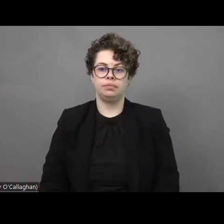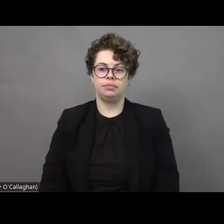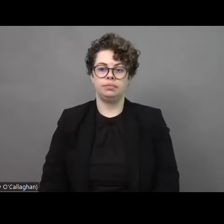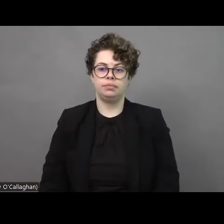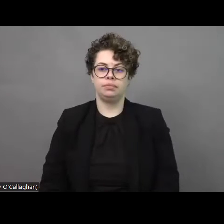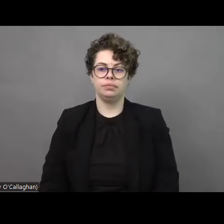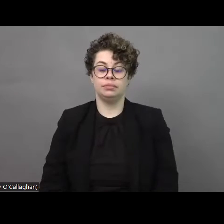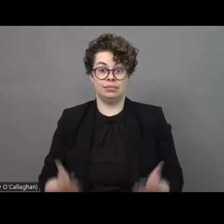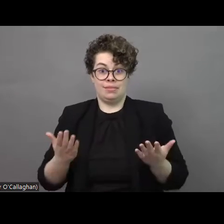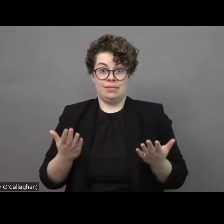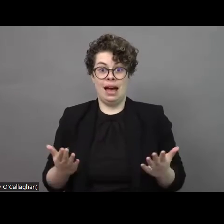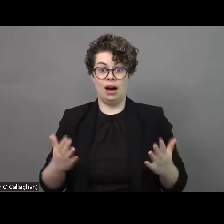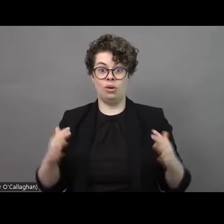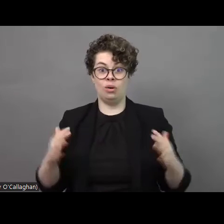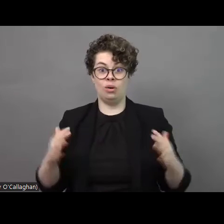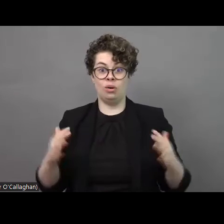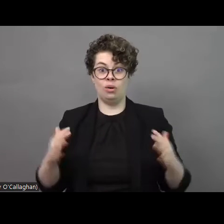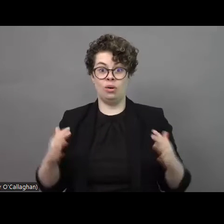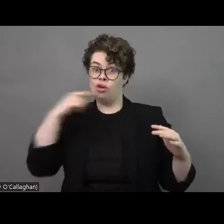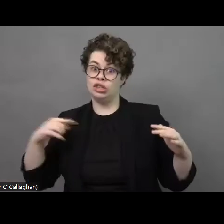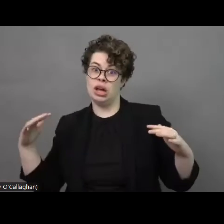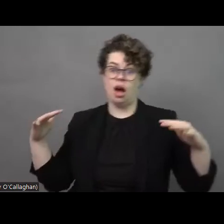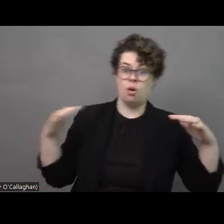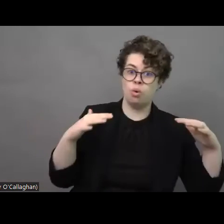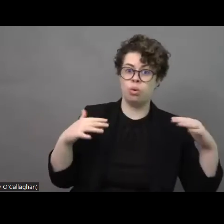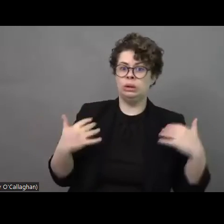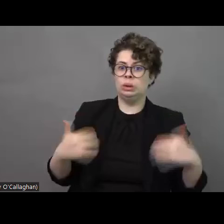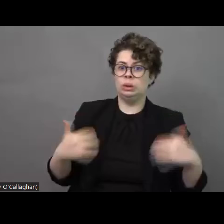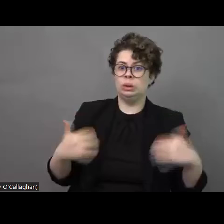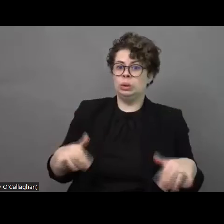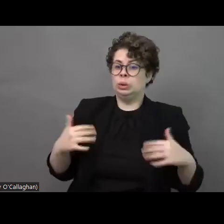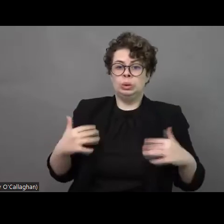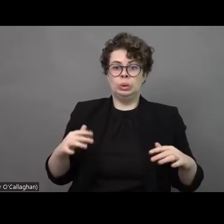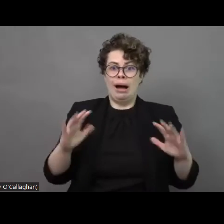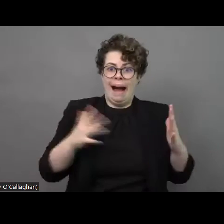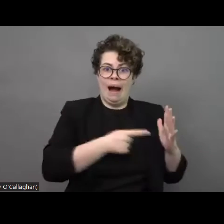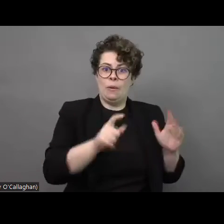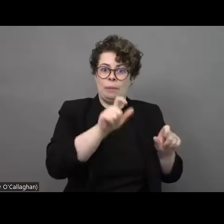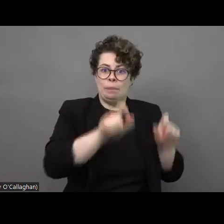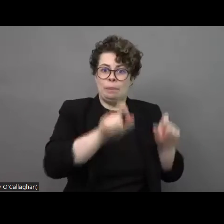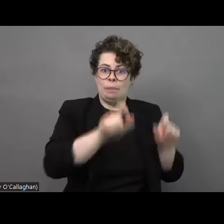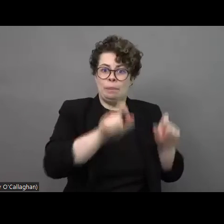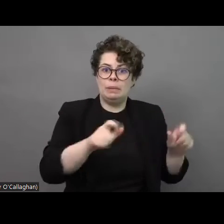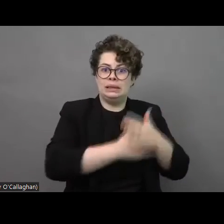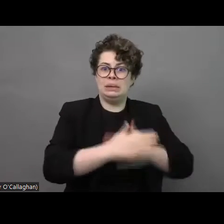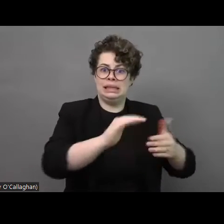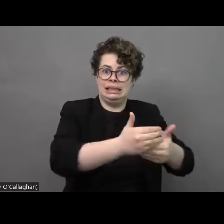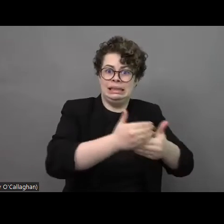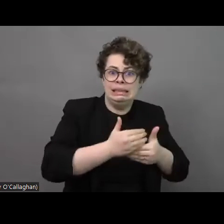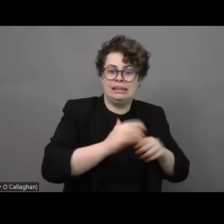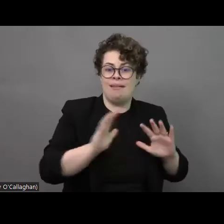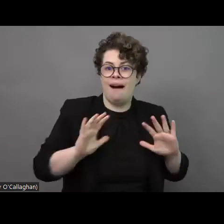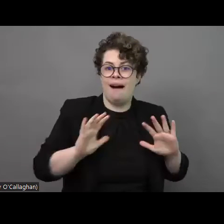a critical situation so the principal question is how to save those people. I would like to say that